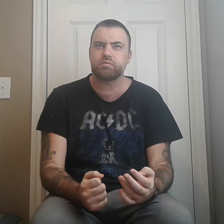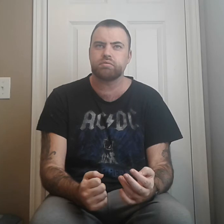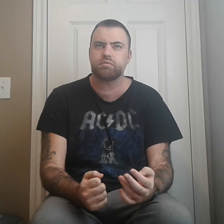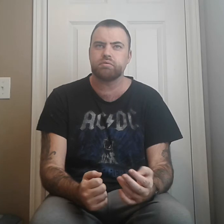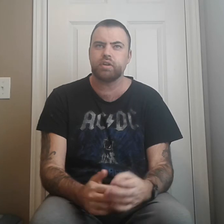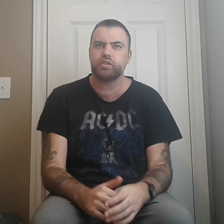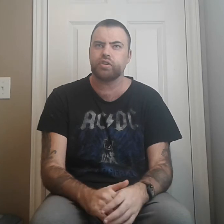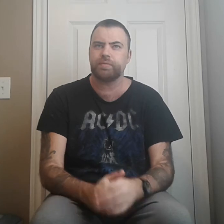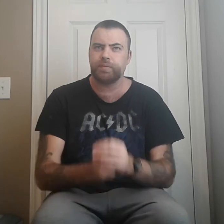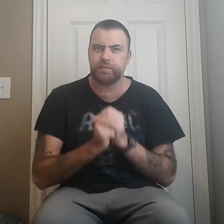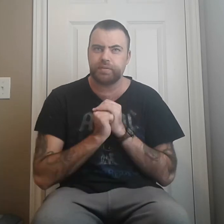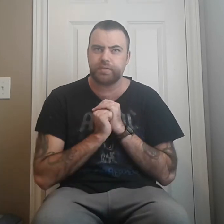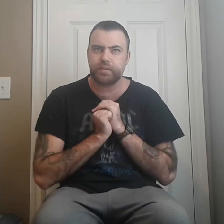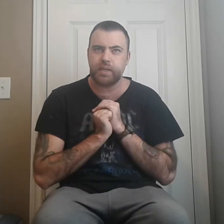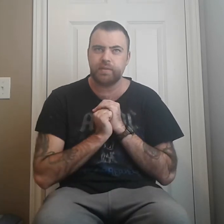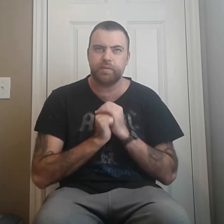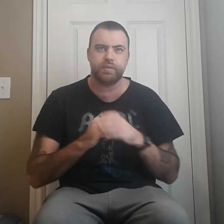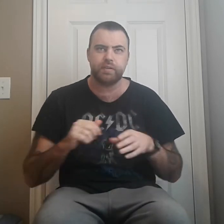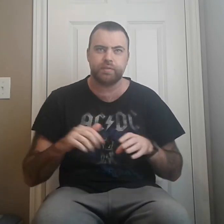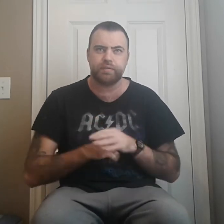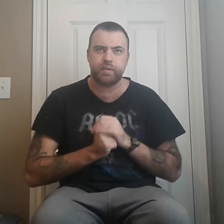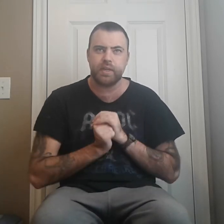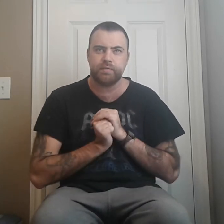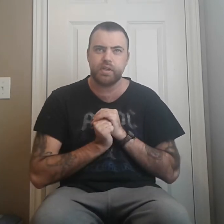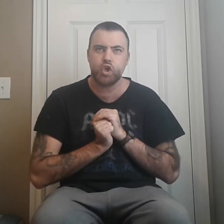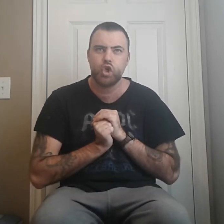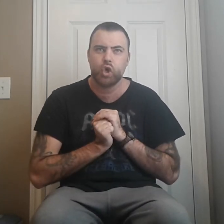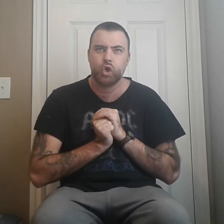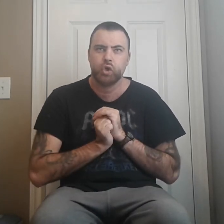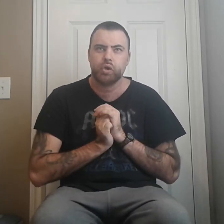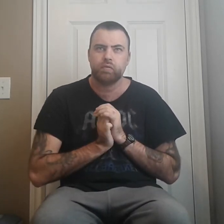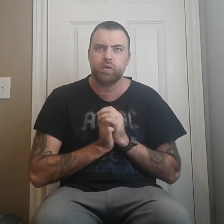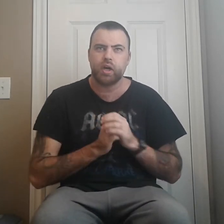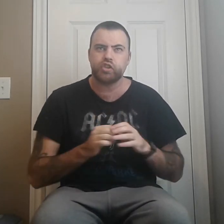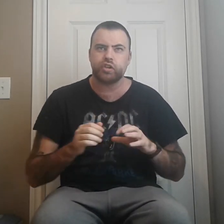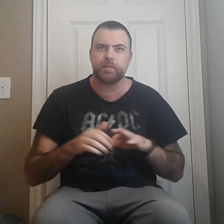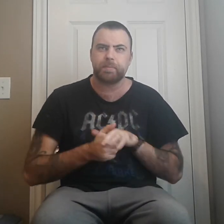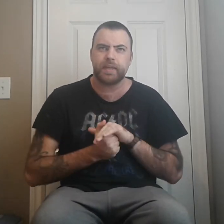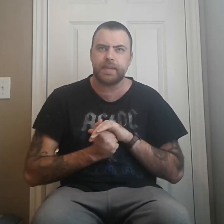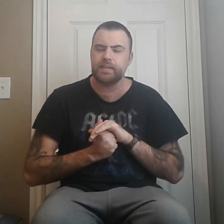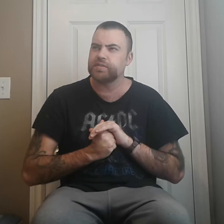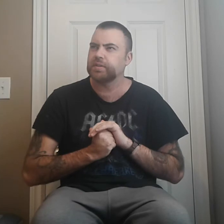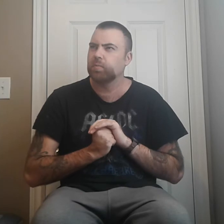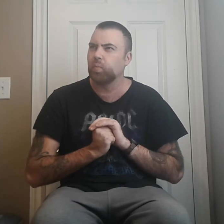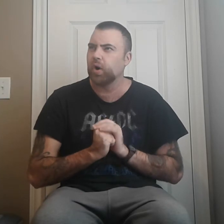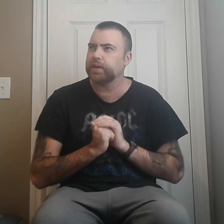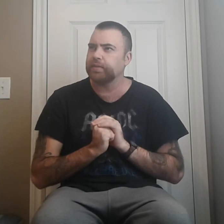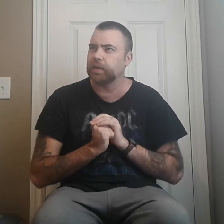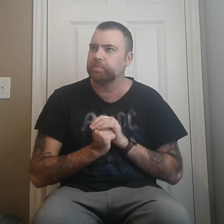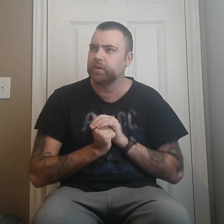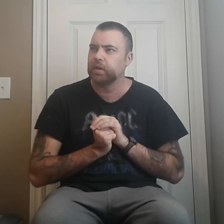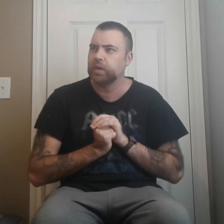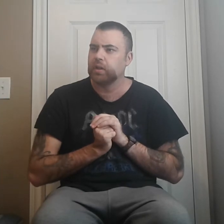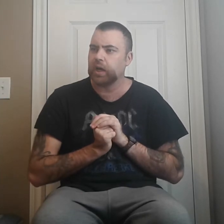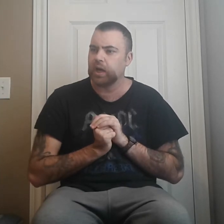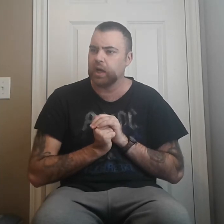I'm not sure if it was Stephen, it was either Stephen, Roger, Pete, one of them. Um,